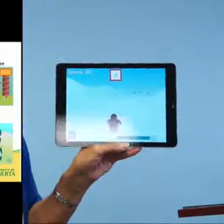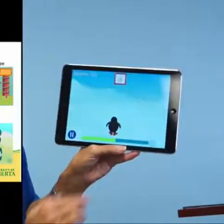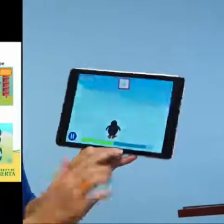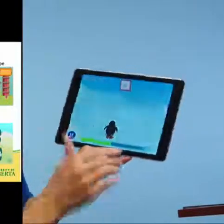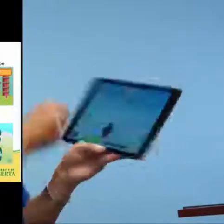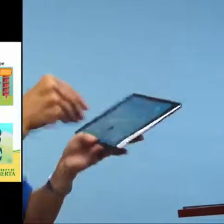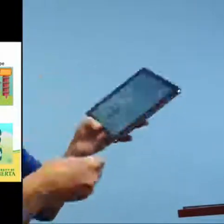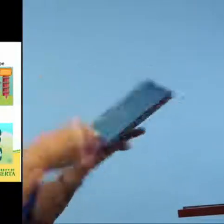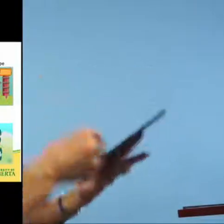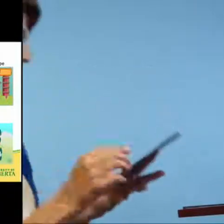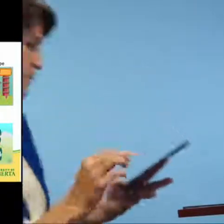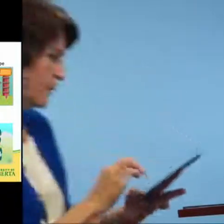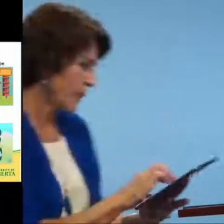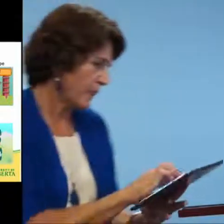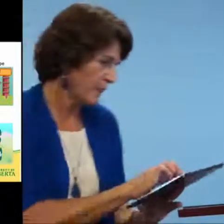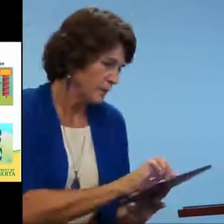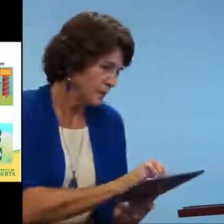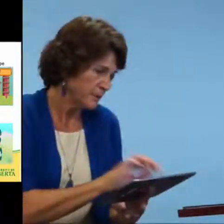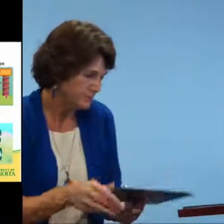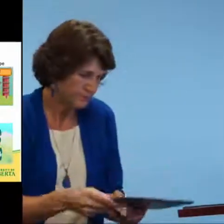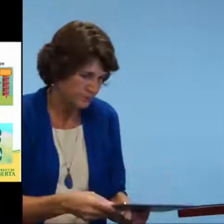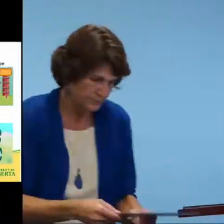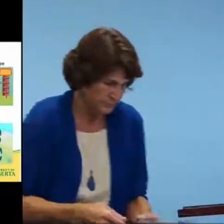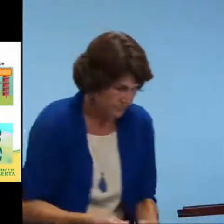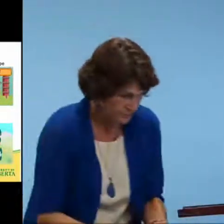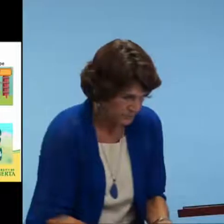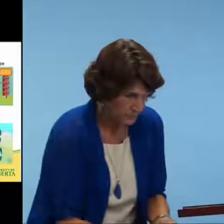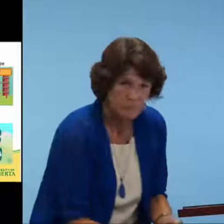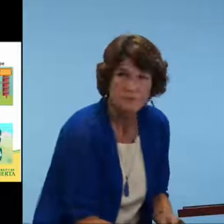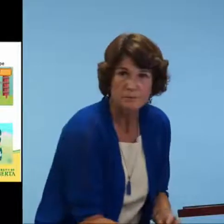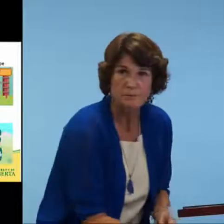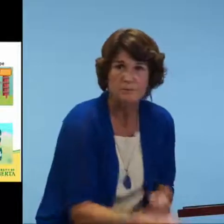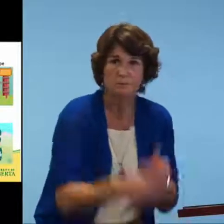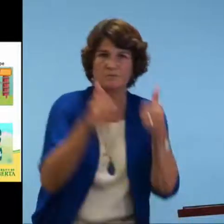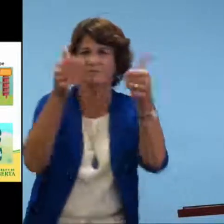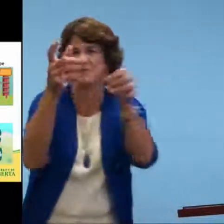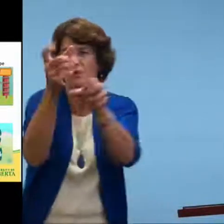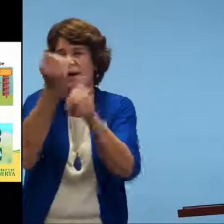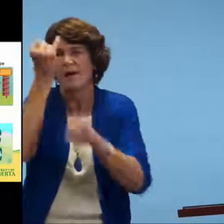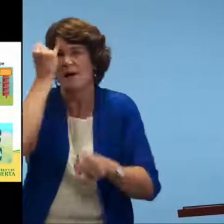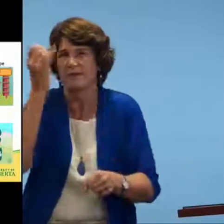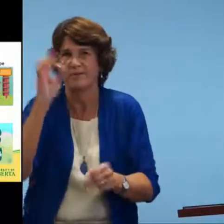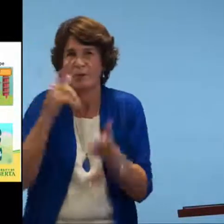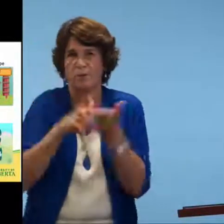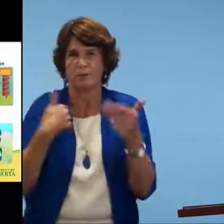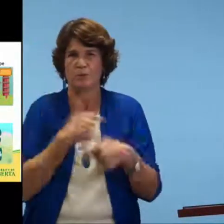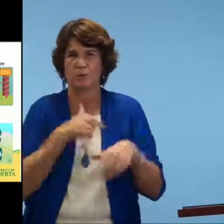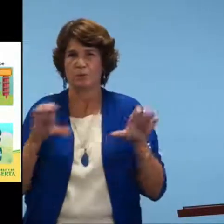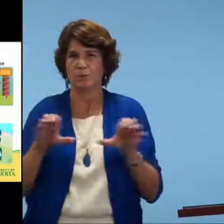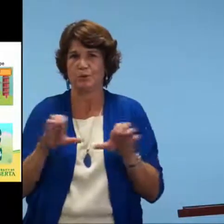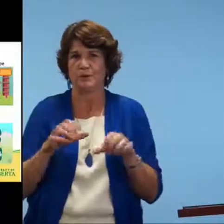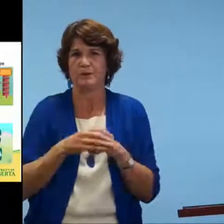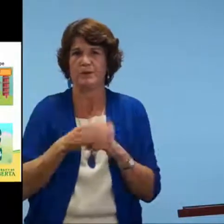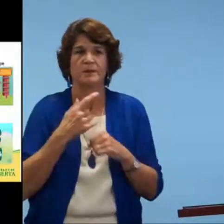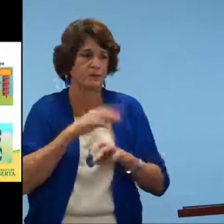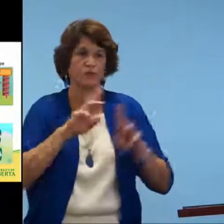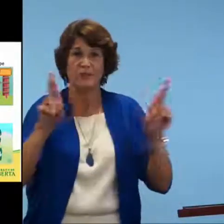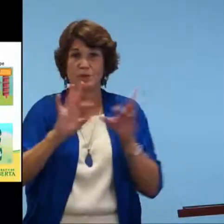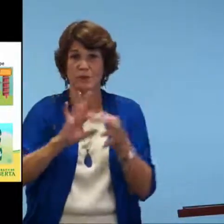right through. And again we get scores for each of those that we get correct. I hope this gives you an